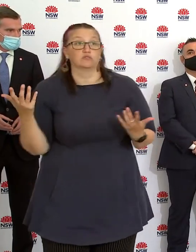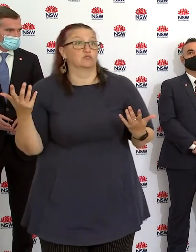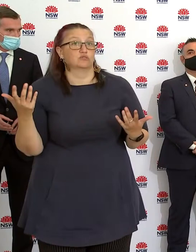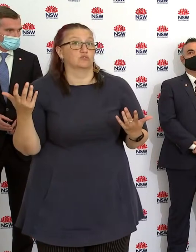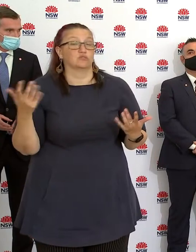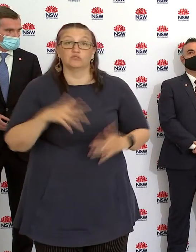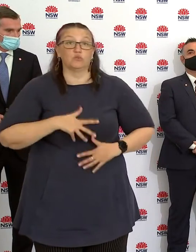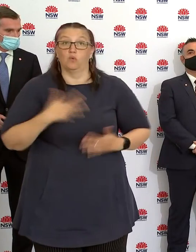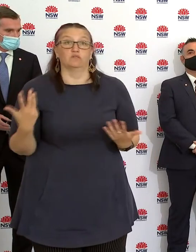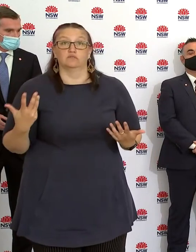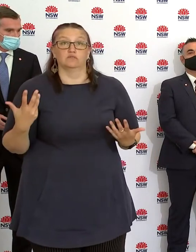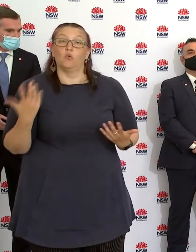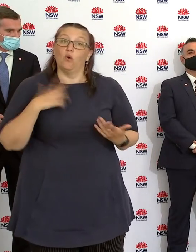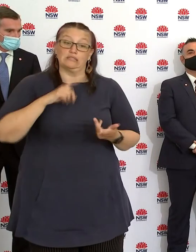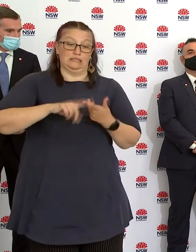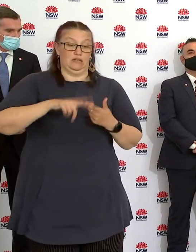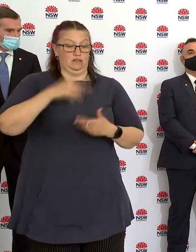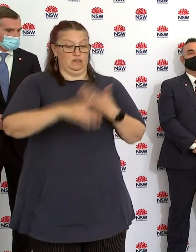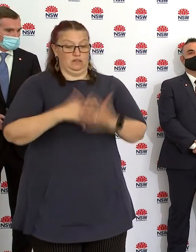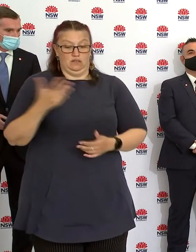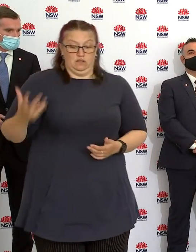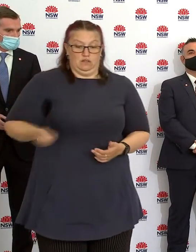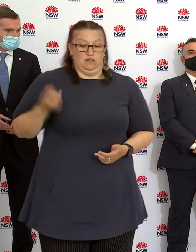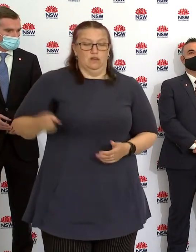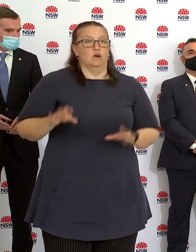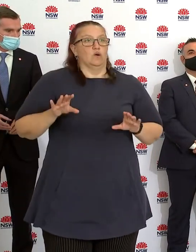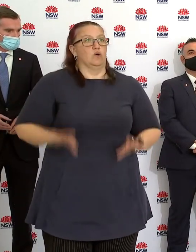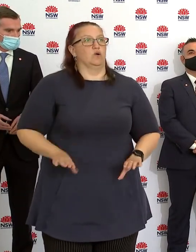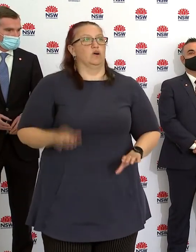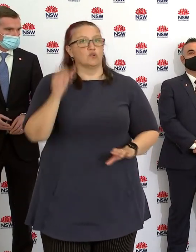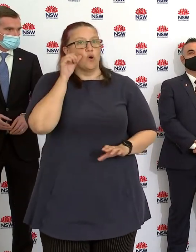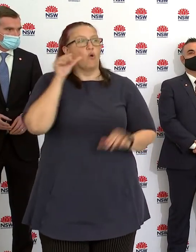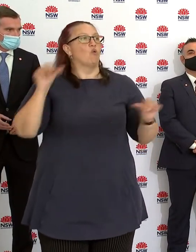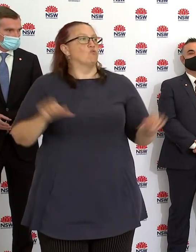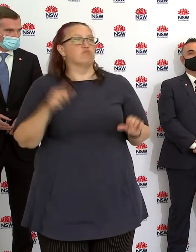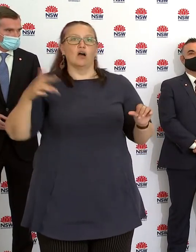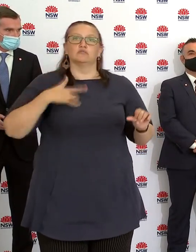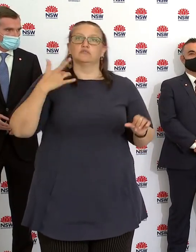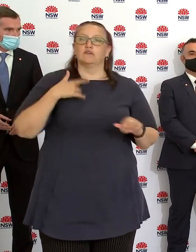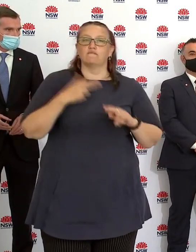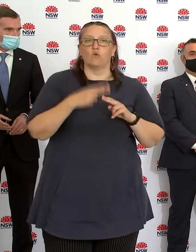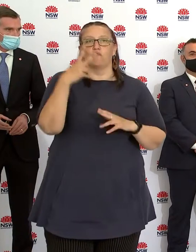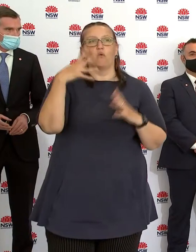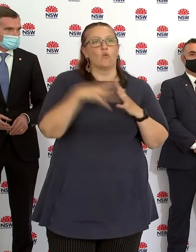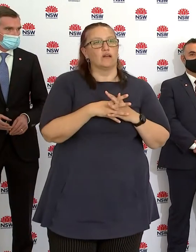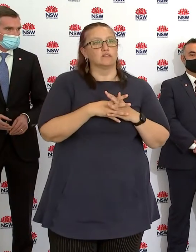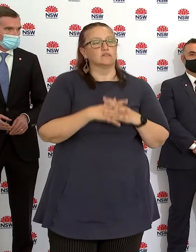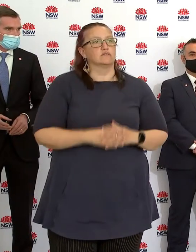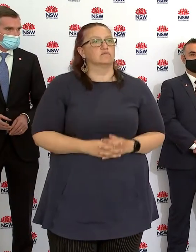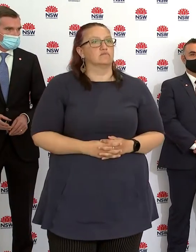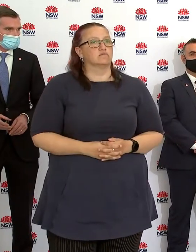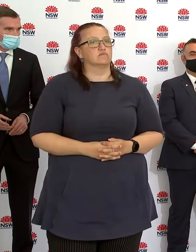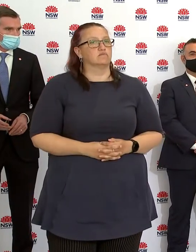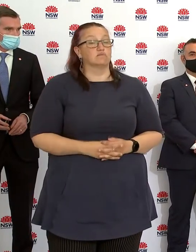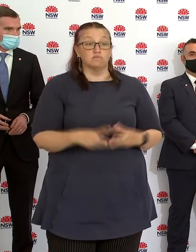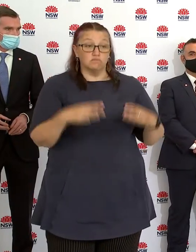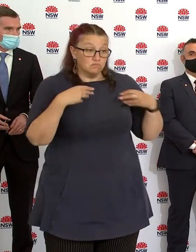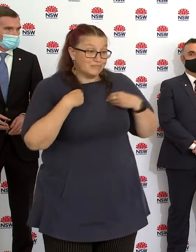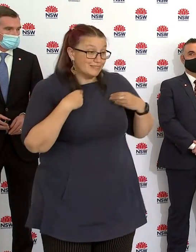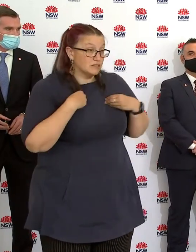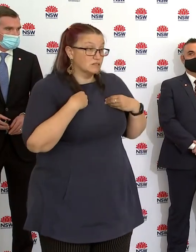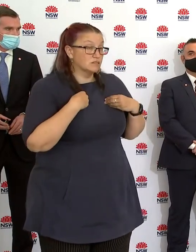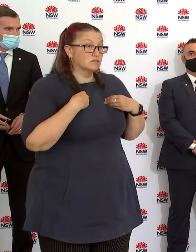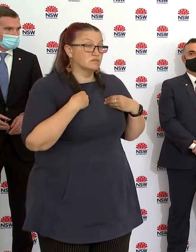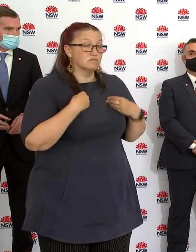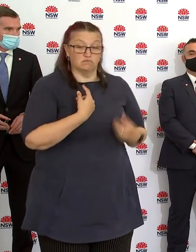without stress, knowing that there'll be money for what they need in the next four weeks. Whether you're a business, whether you're an individual, whether you're someone who